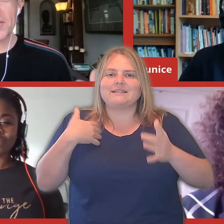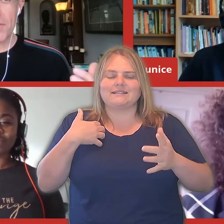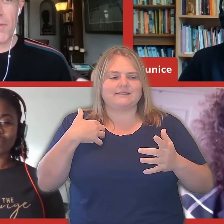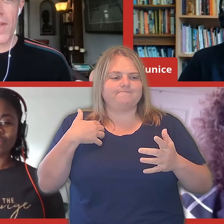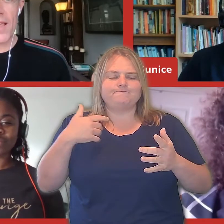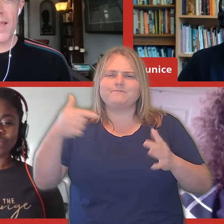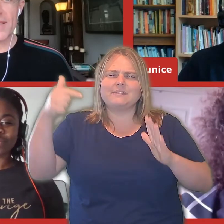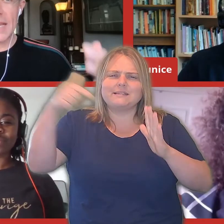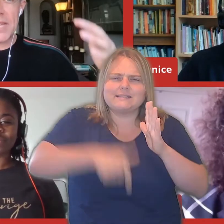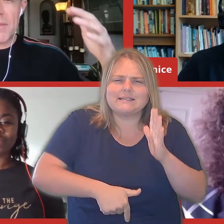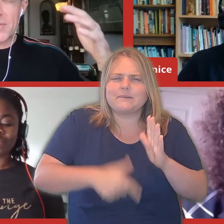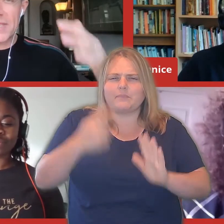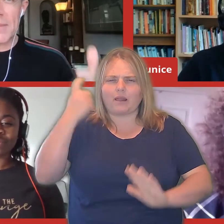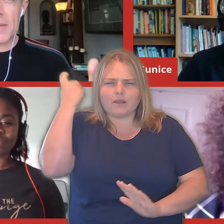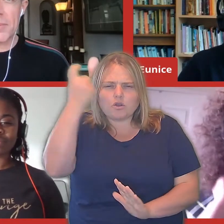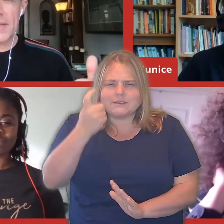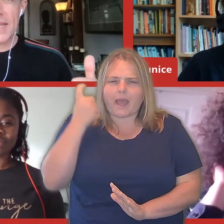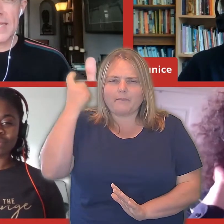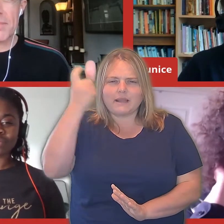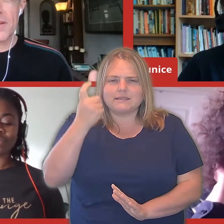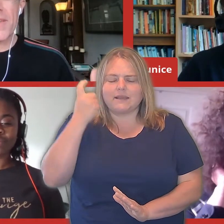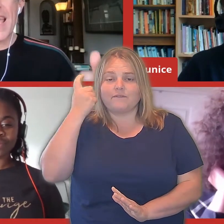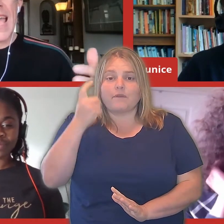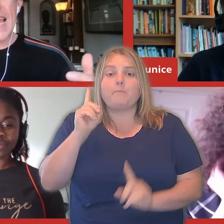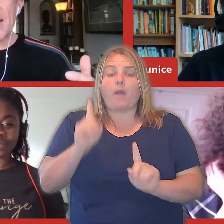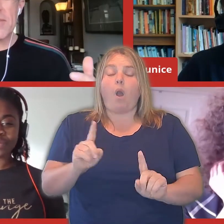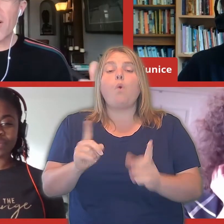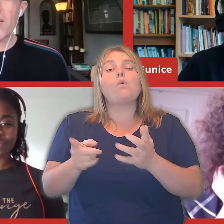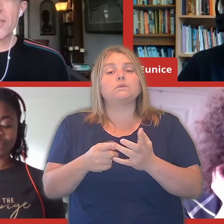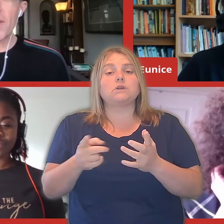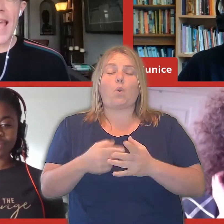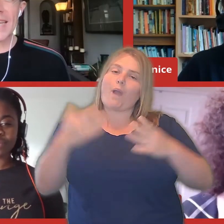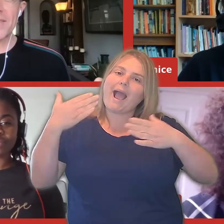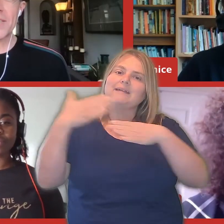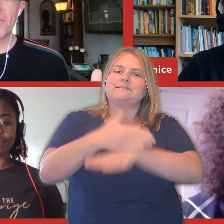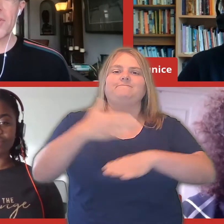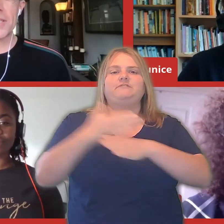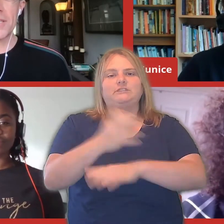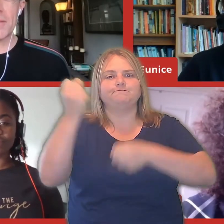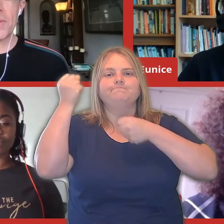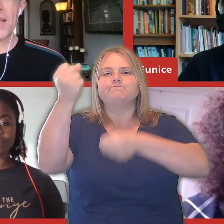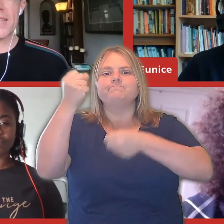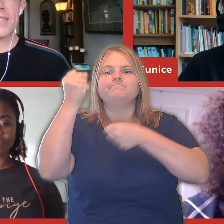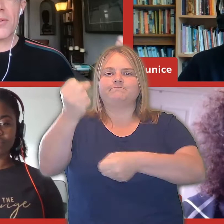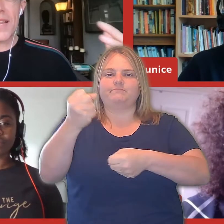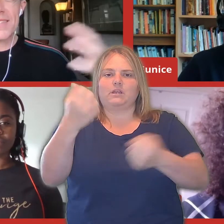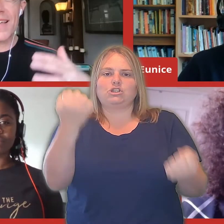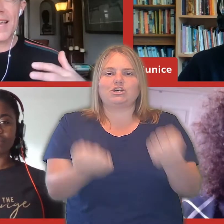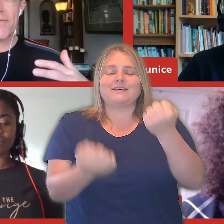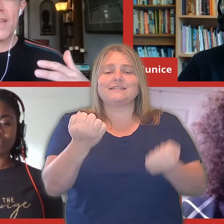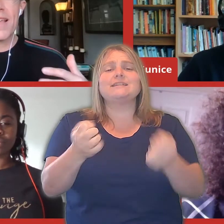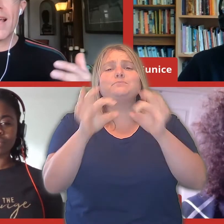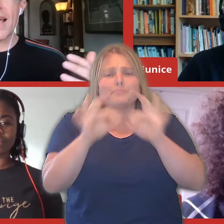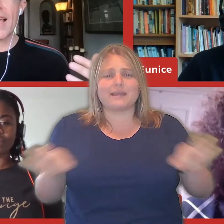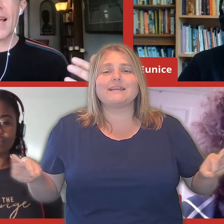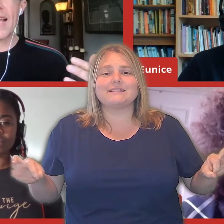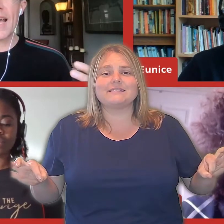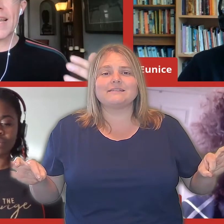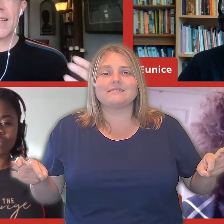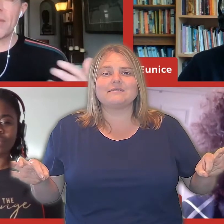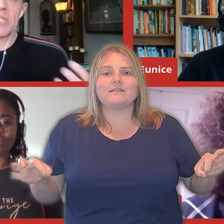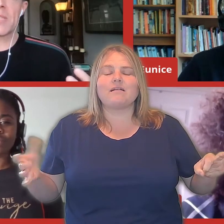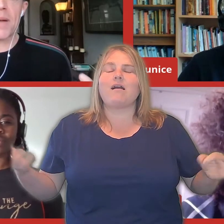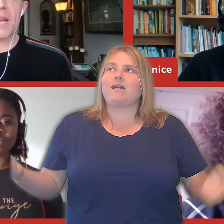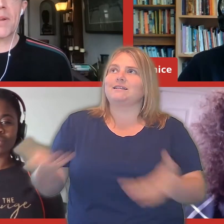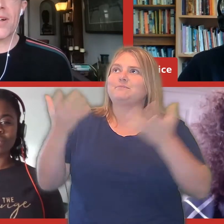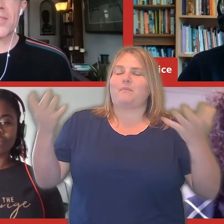evangelist for the faith. At the same time, he was a deep contemplative and he was also an activist for justice and peace. And so in his life, I